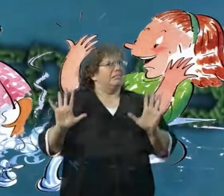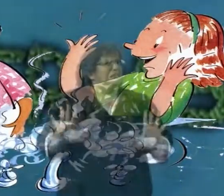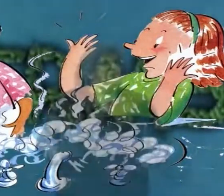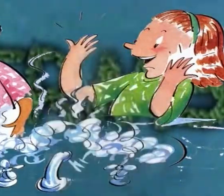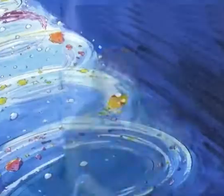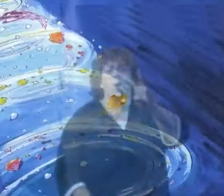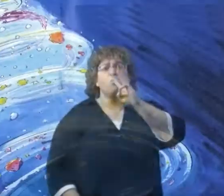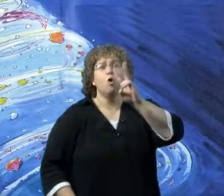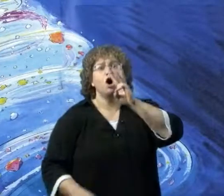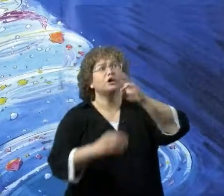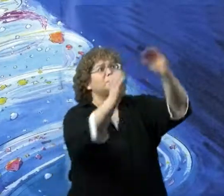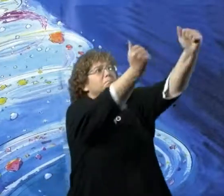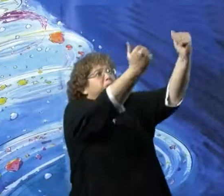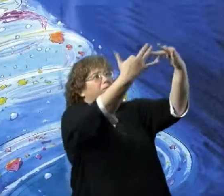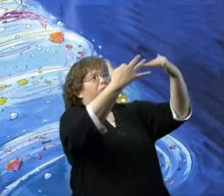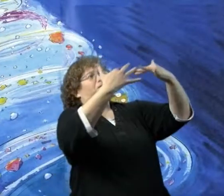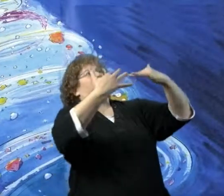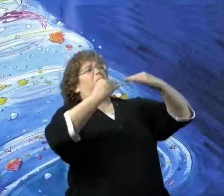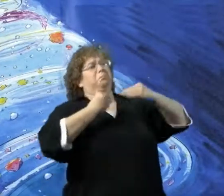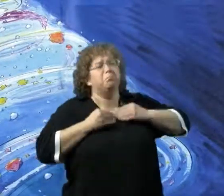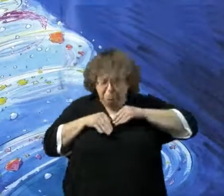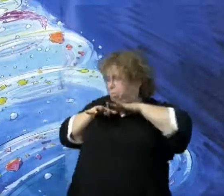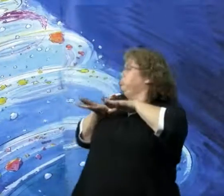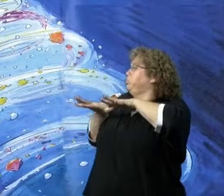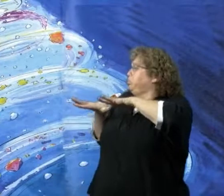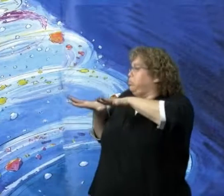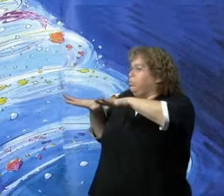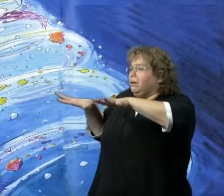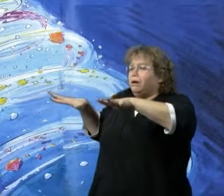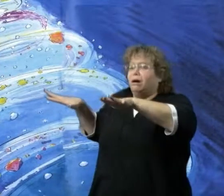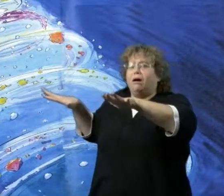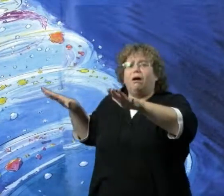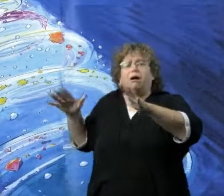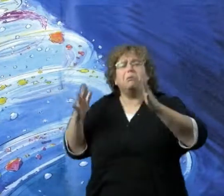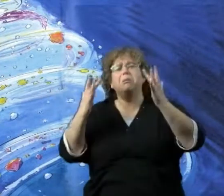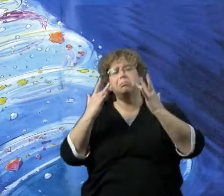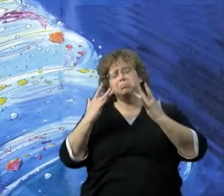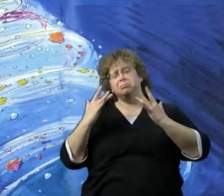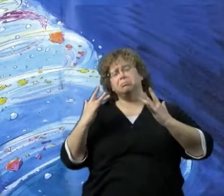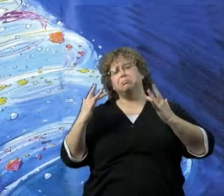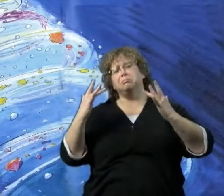Poor germs like us get washed away Then we don't have a chance to play